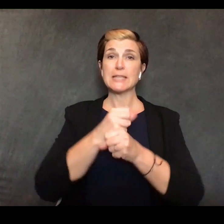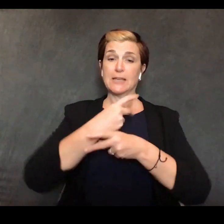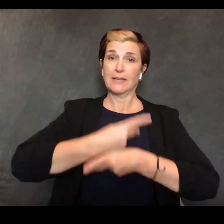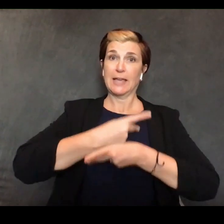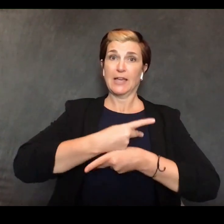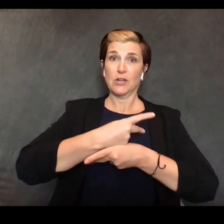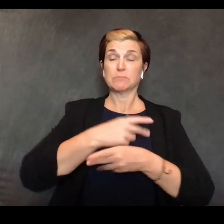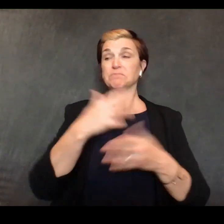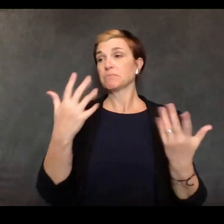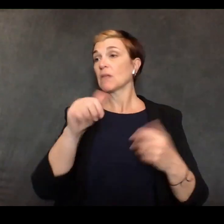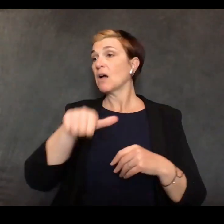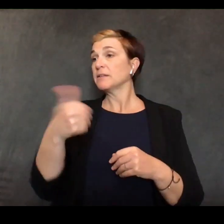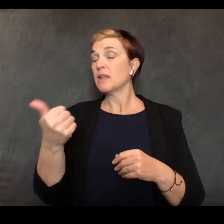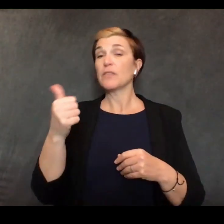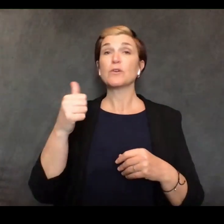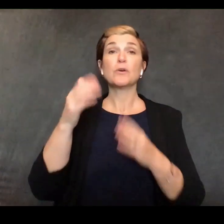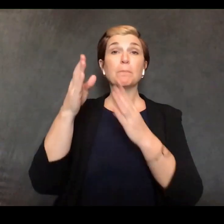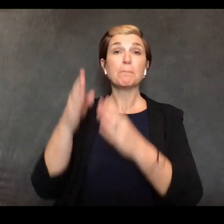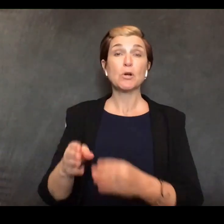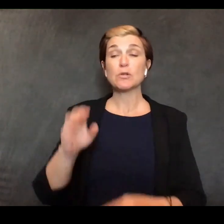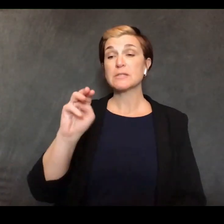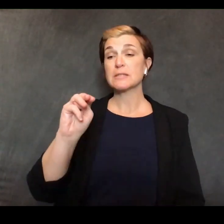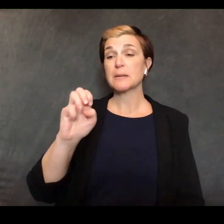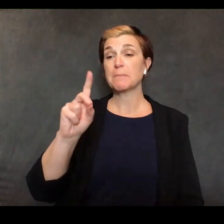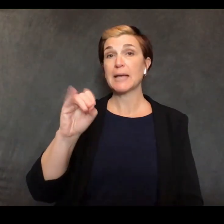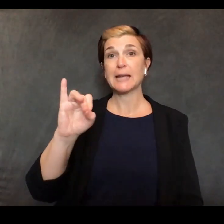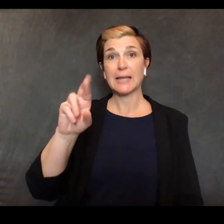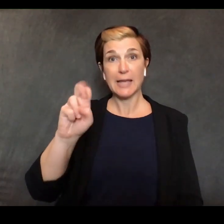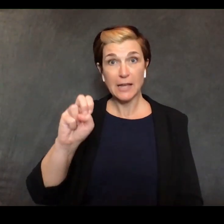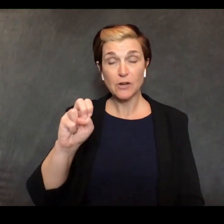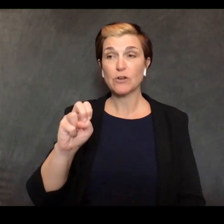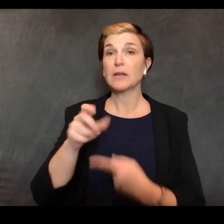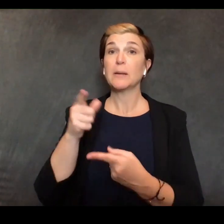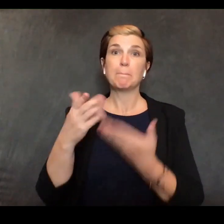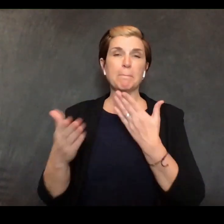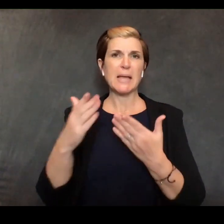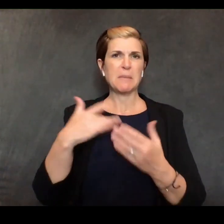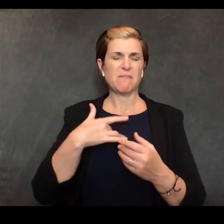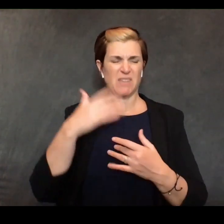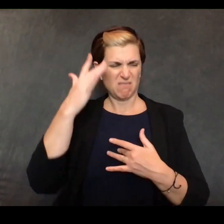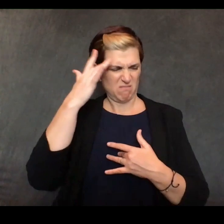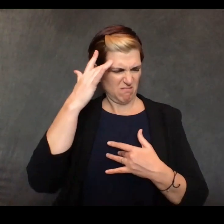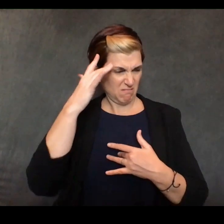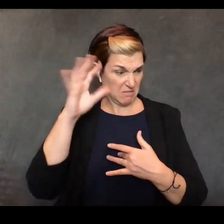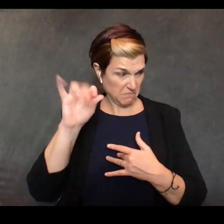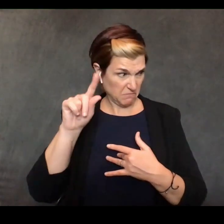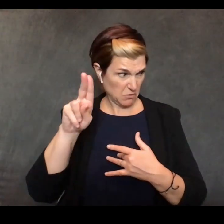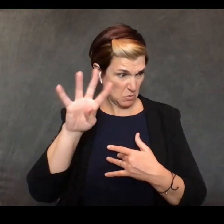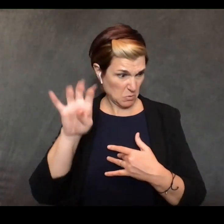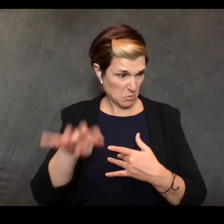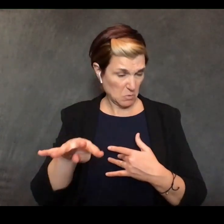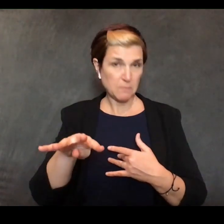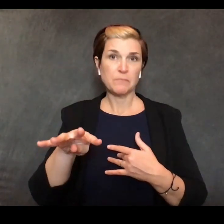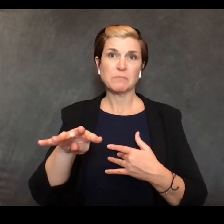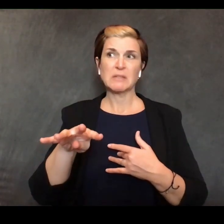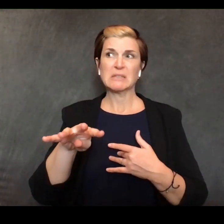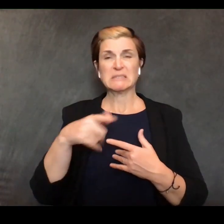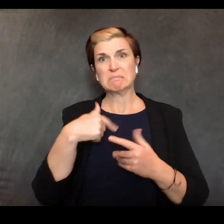experiencing mild flu-like symptoms and instead of leaving the house and sitting in a waiting room full of other vulnerable people